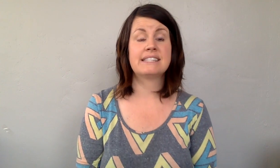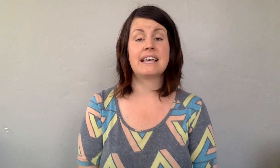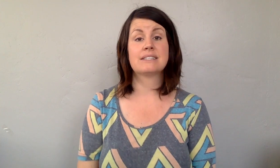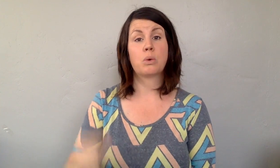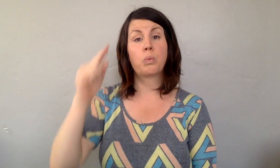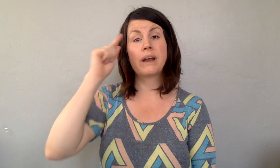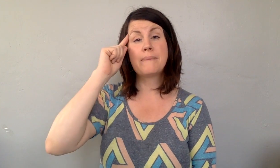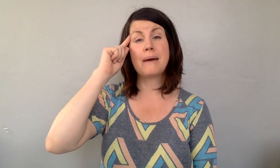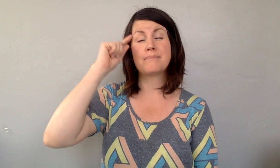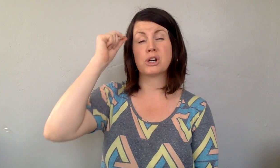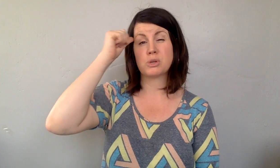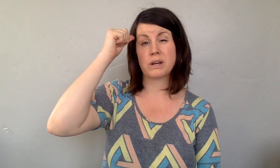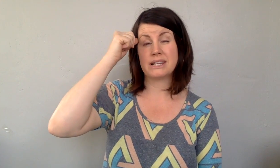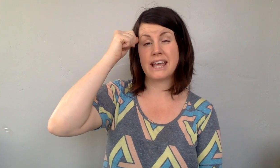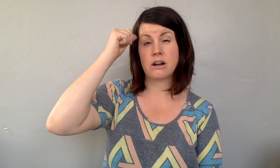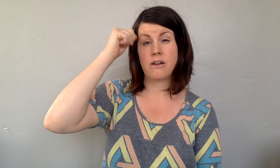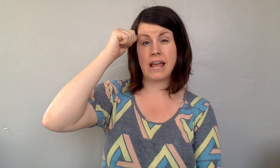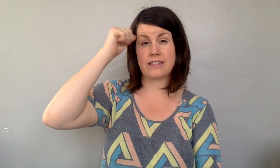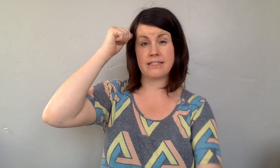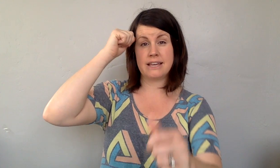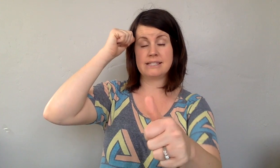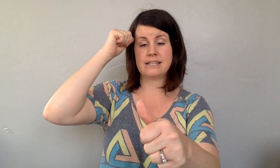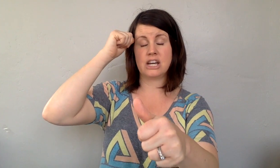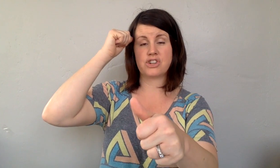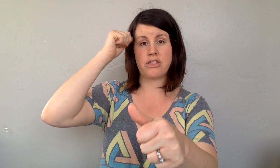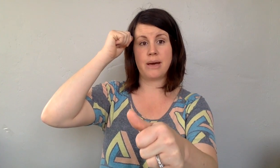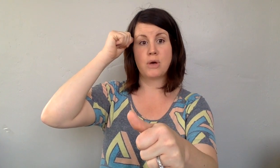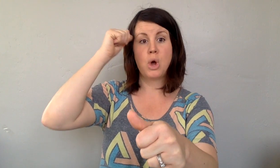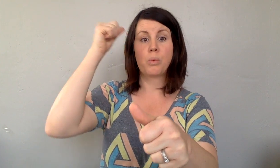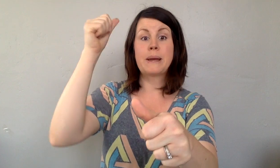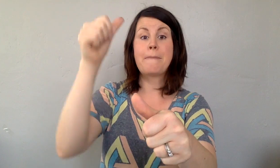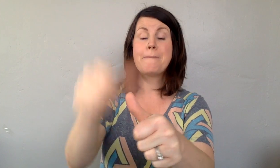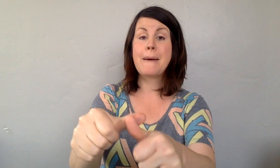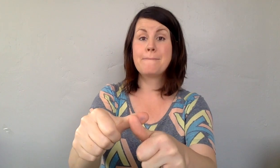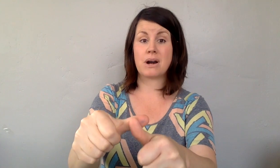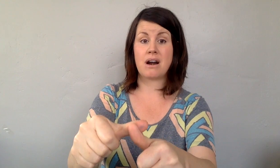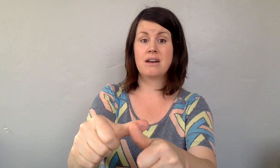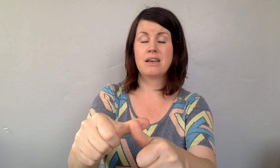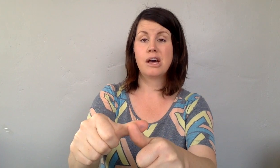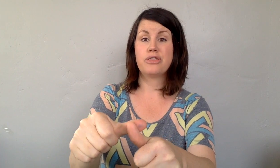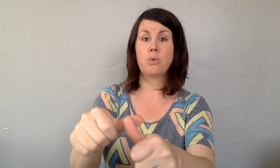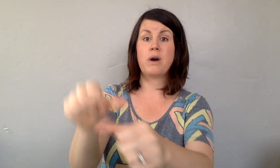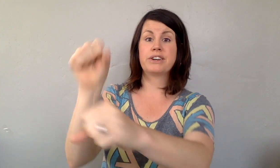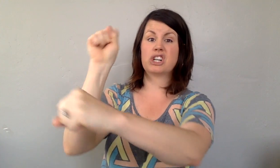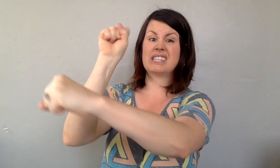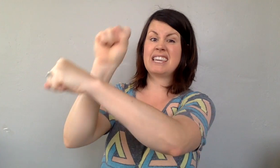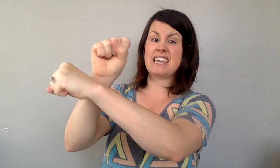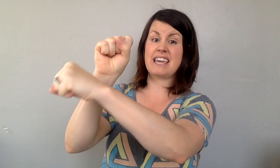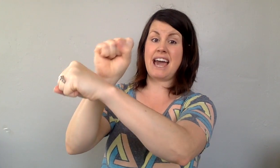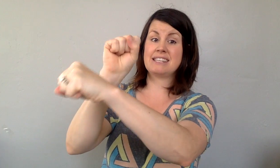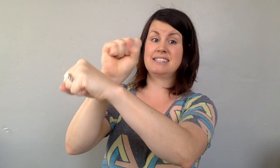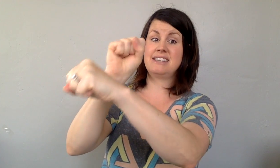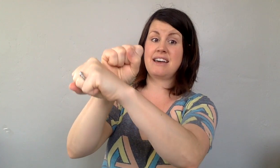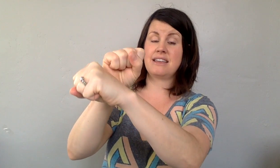says, remember, so we're going to take our hand like this and touch our thumb, remember the wonders he has done,